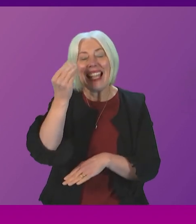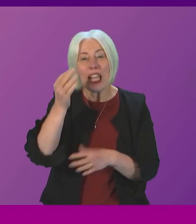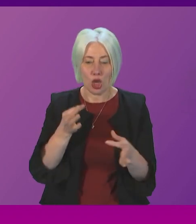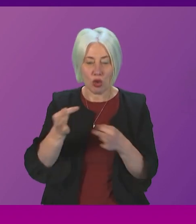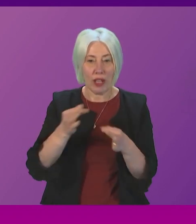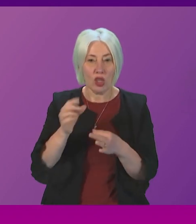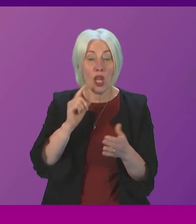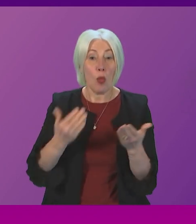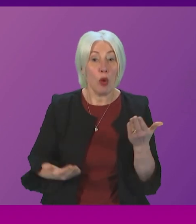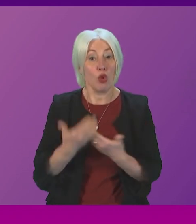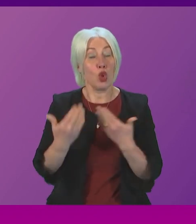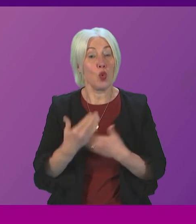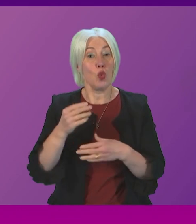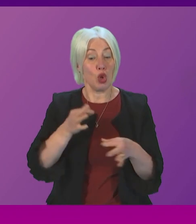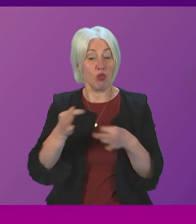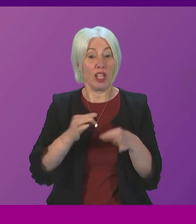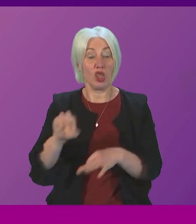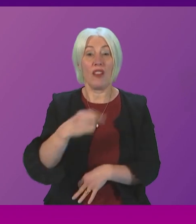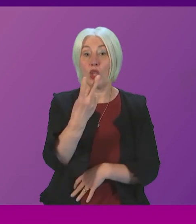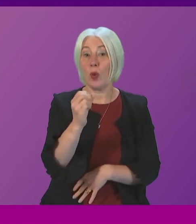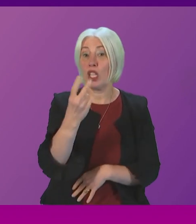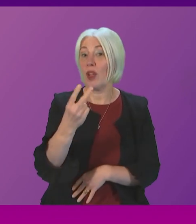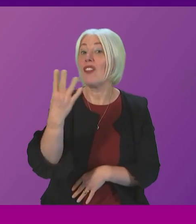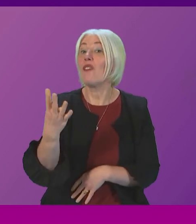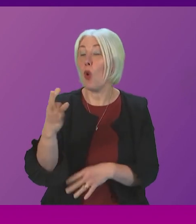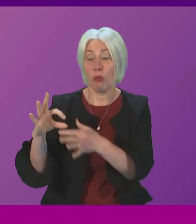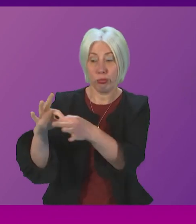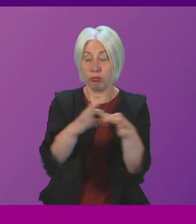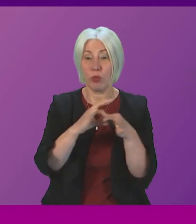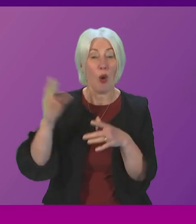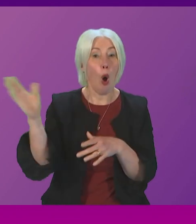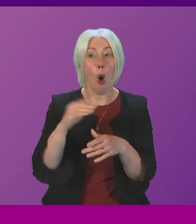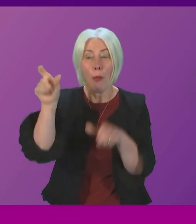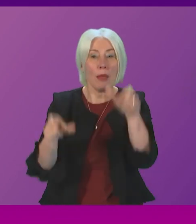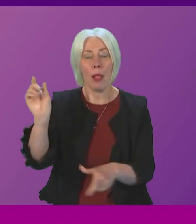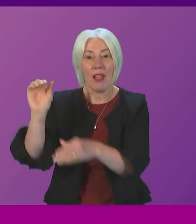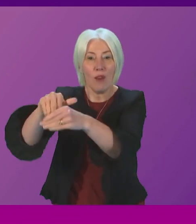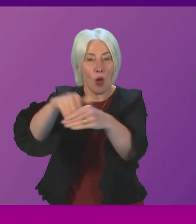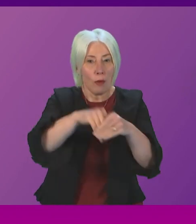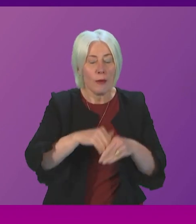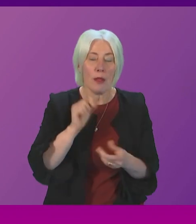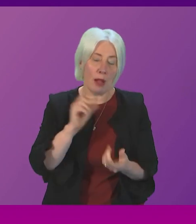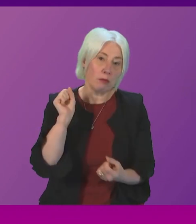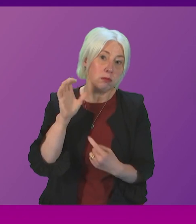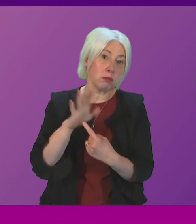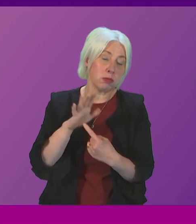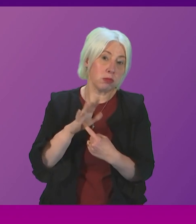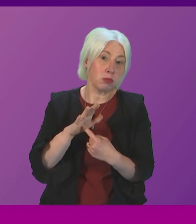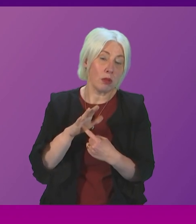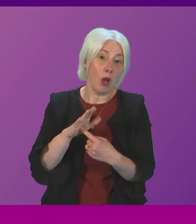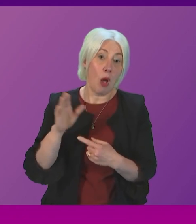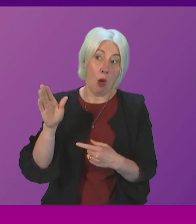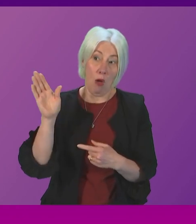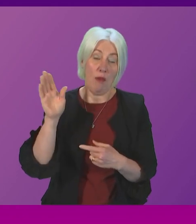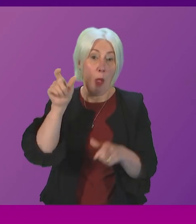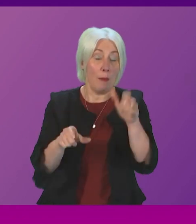strategy for 2024 will be designed collaboratively with stakeholders and of course importantly and crucially with people that